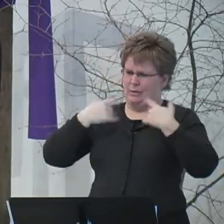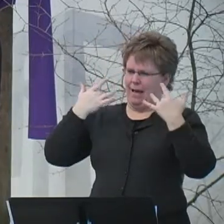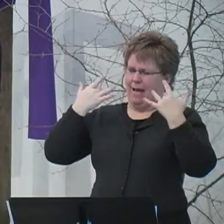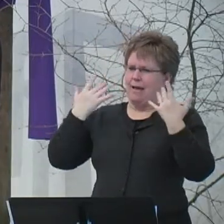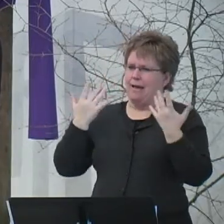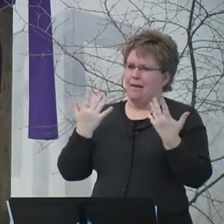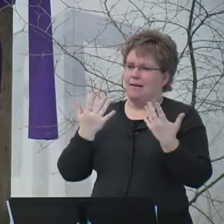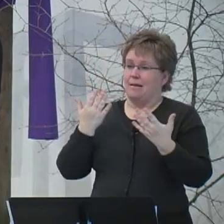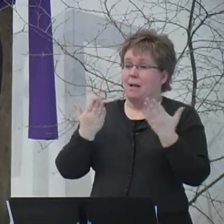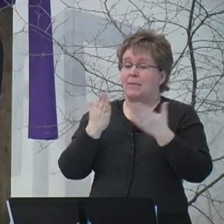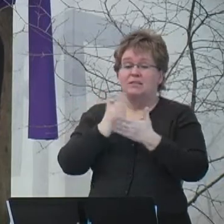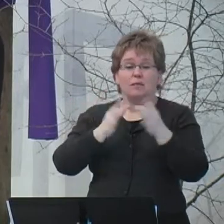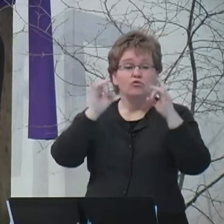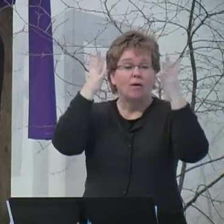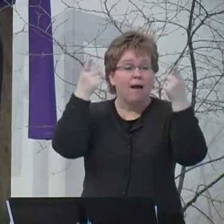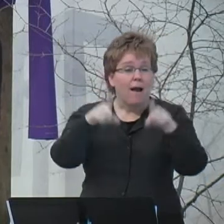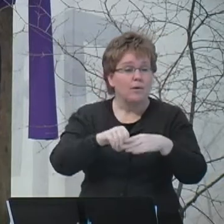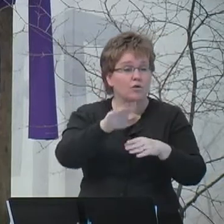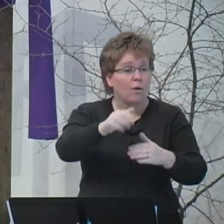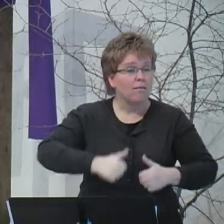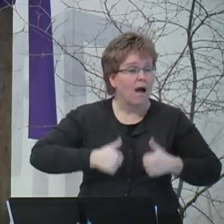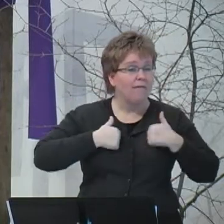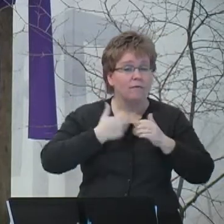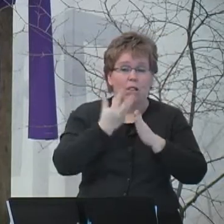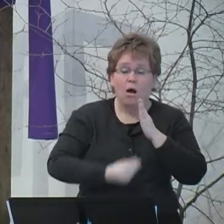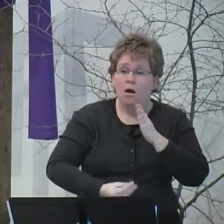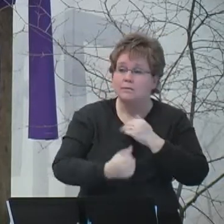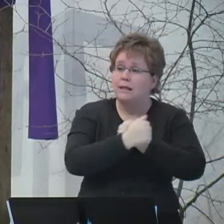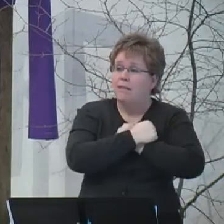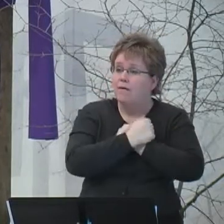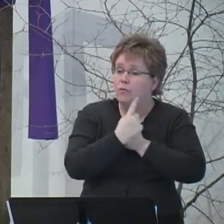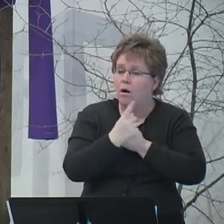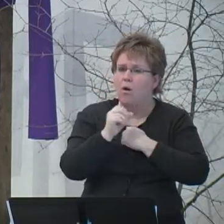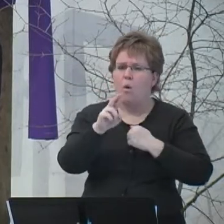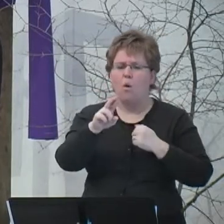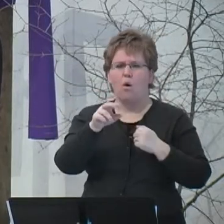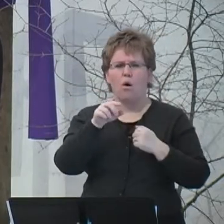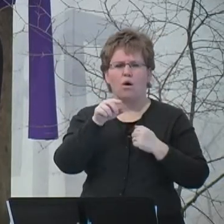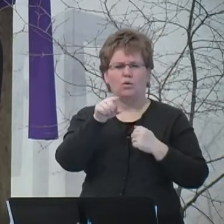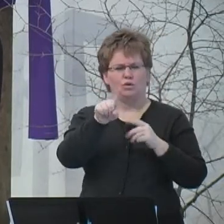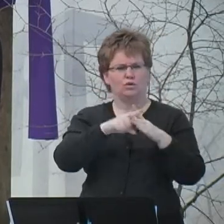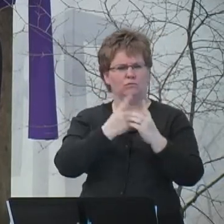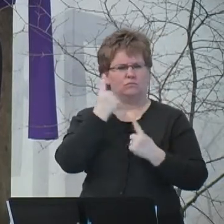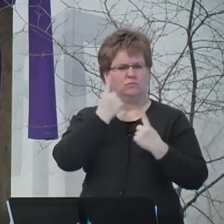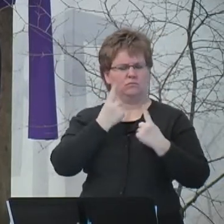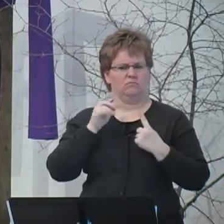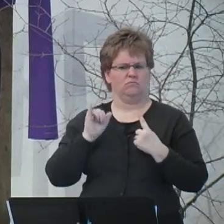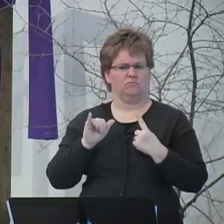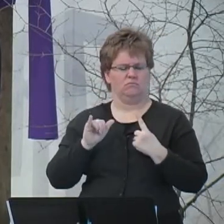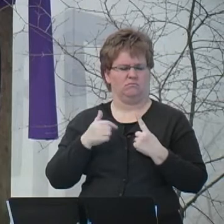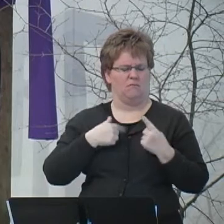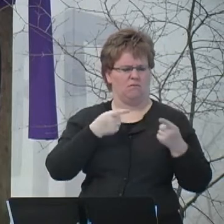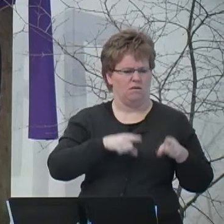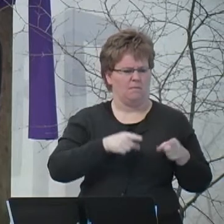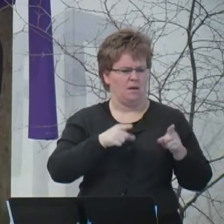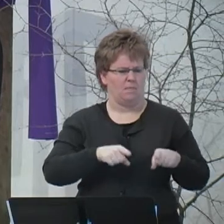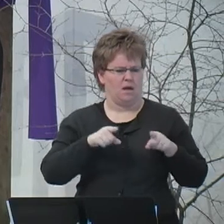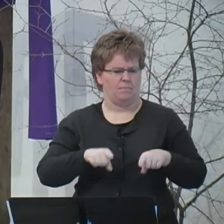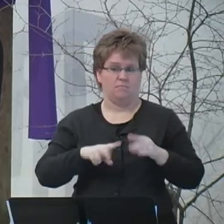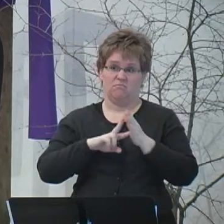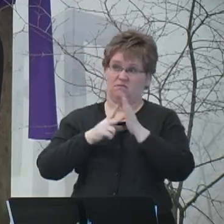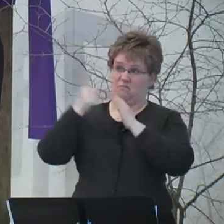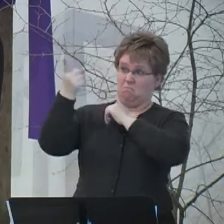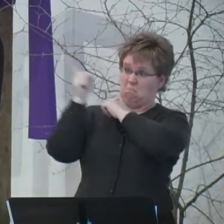there's been some tragedy or loss or pain in your life, and you've wondered, Is God punishing me?